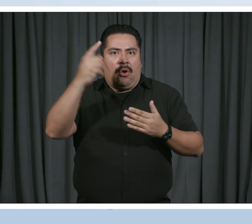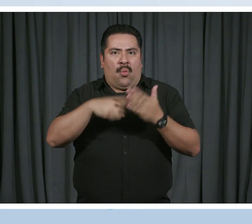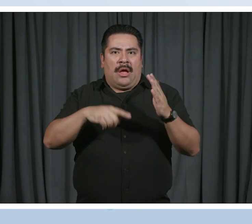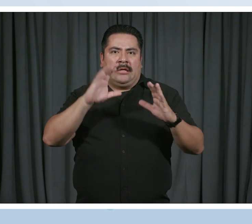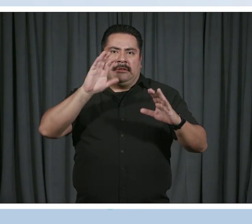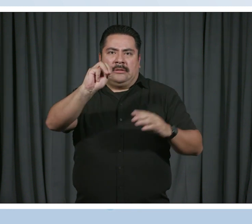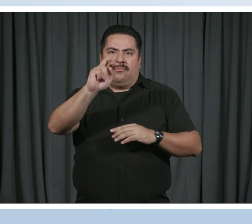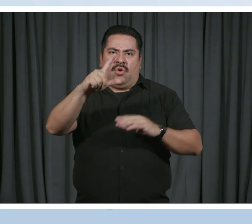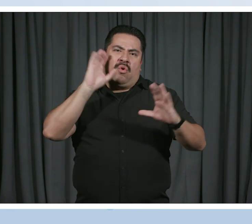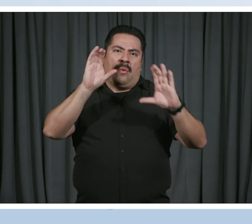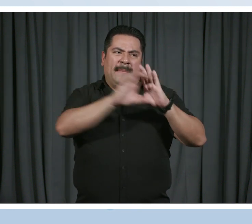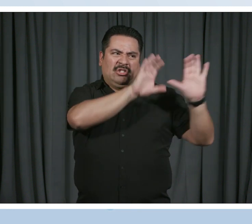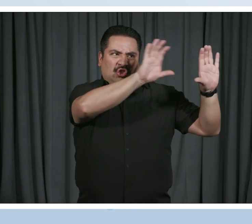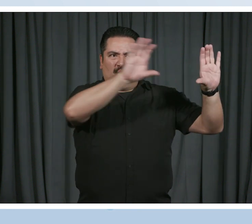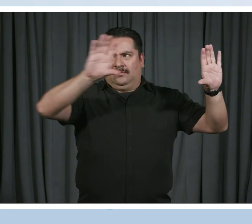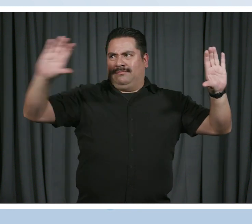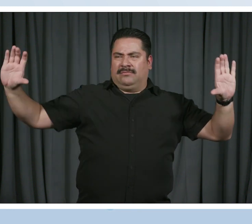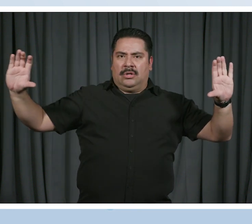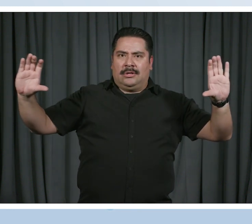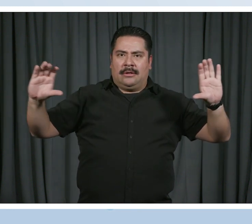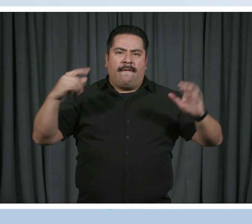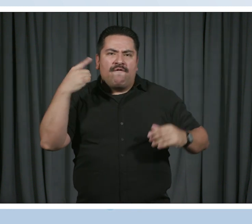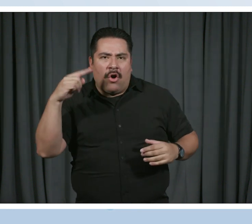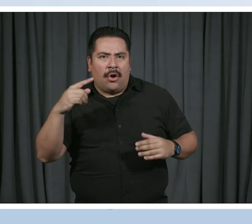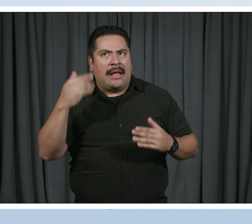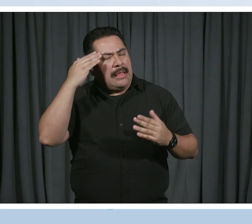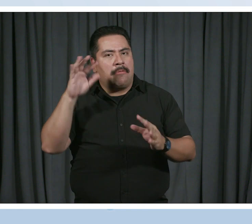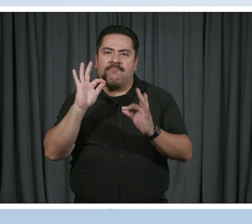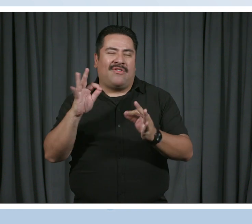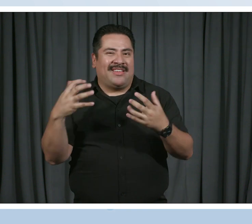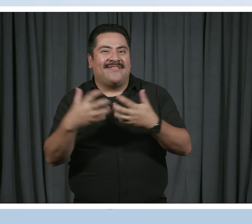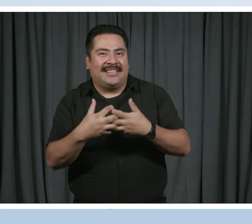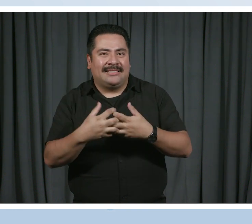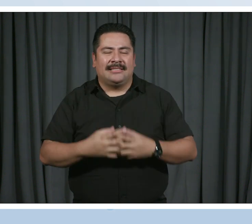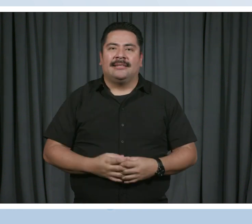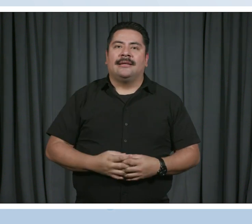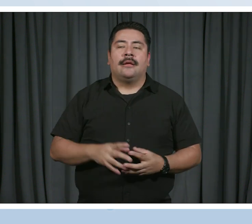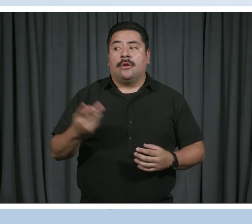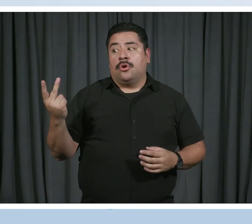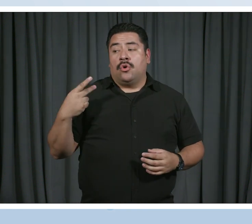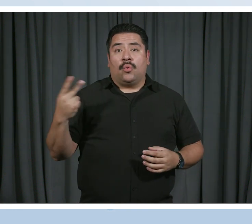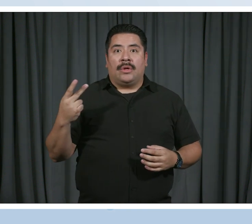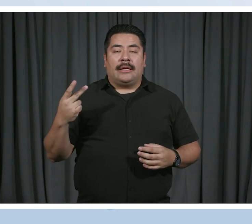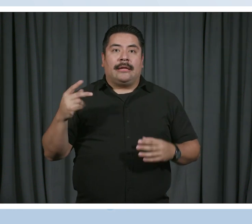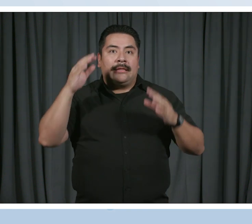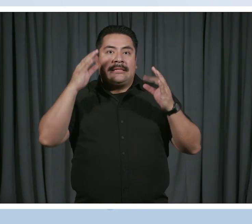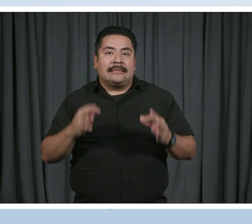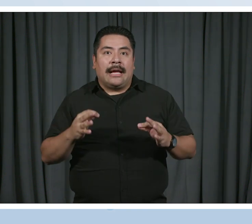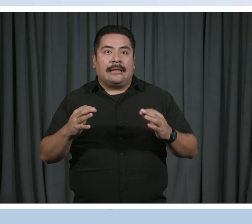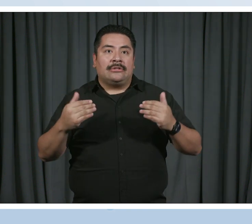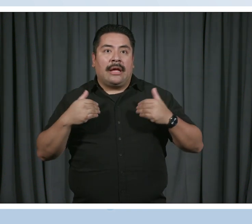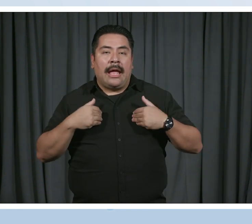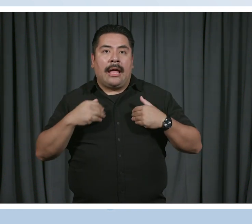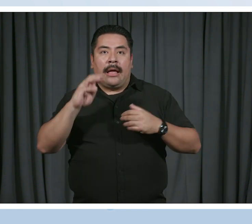it's meant to represent. And I thought it was perfect. This is a perfect fit. We chose to kind of bookend the mural with it so that no